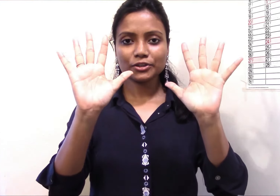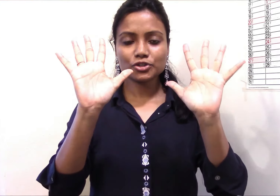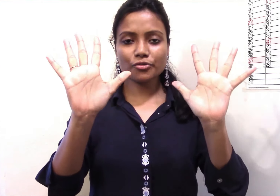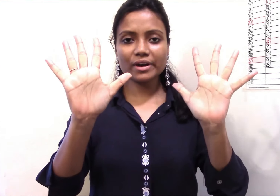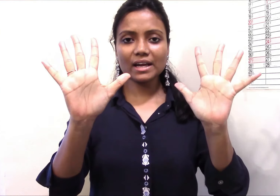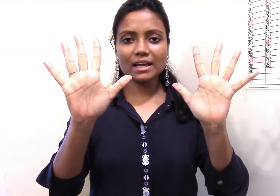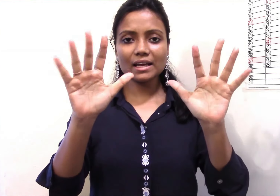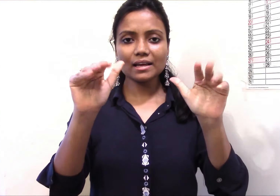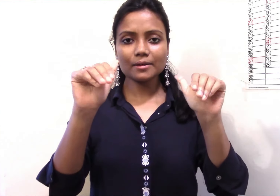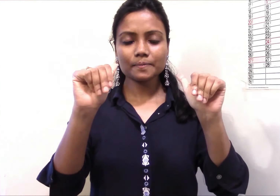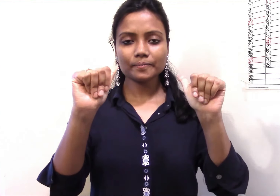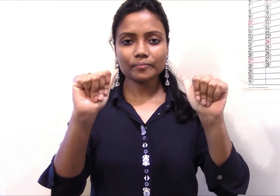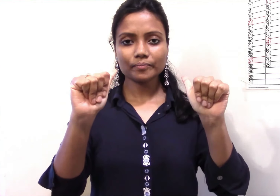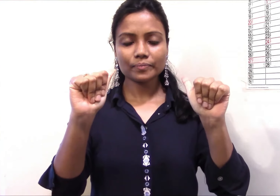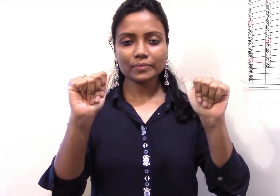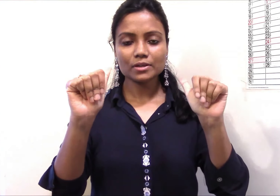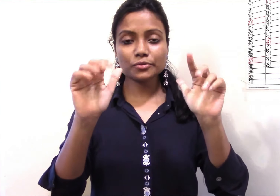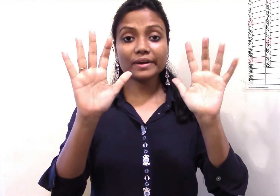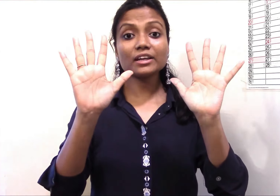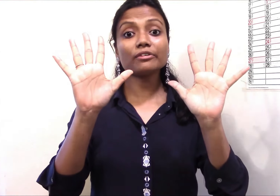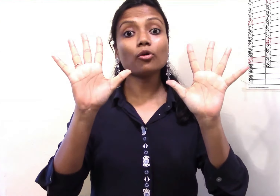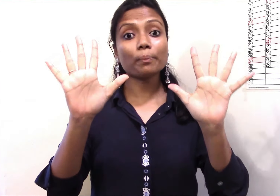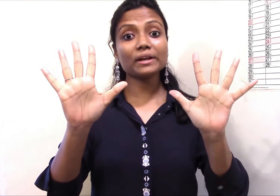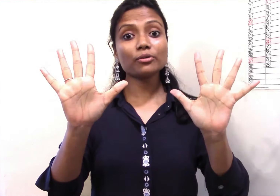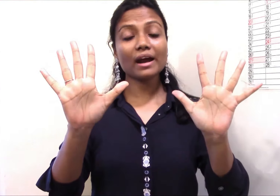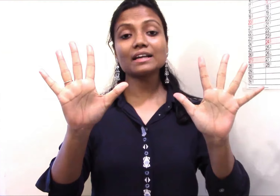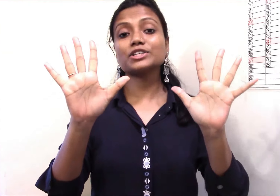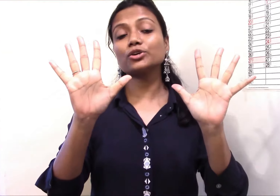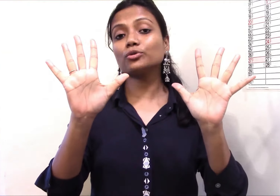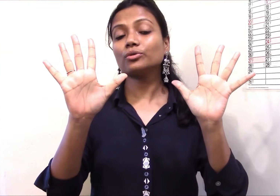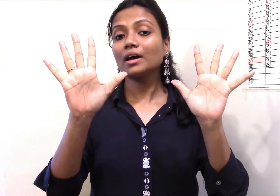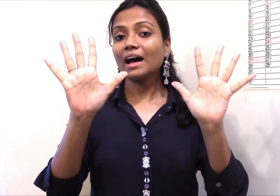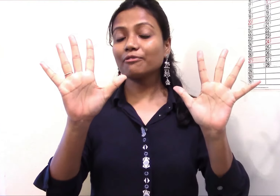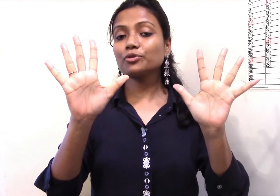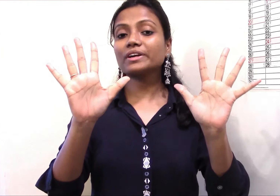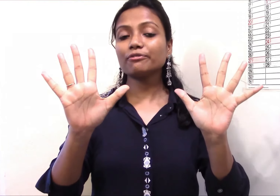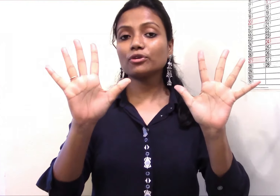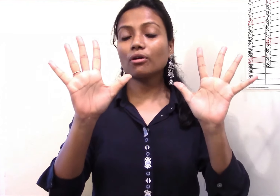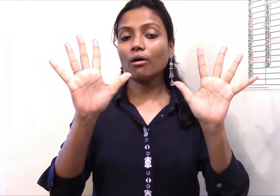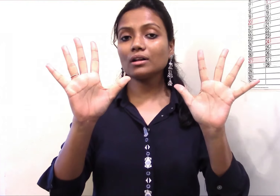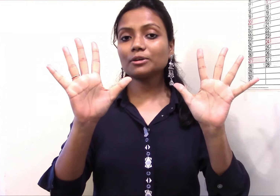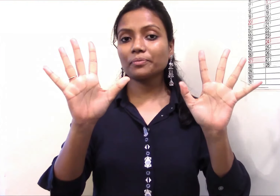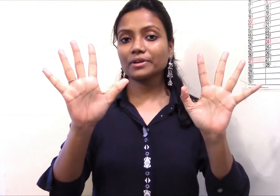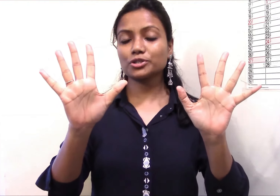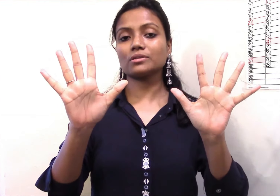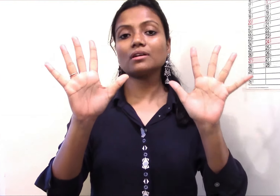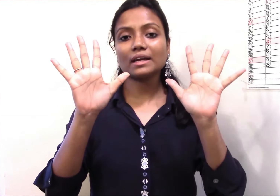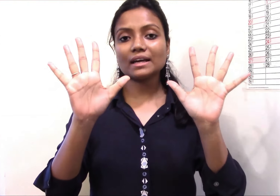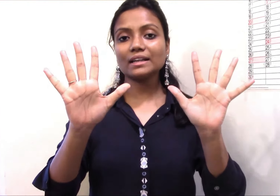Three. So when you will open your hand. You have to give all the pressure in